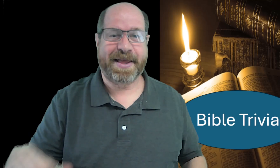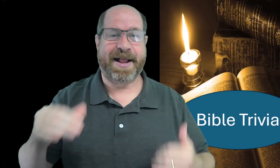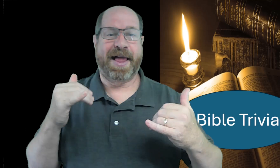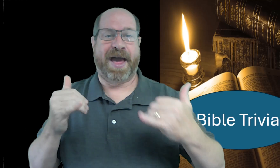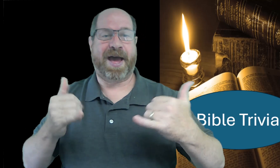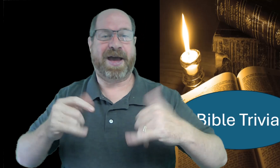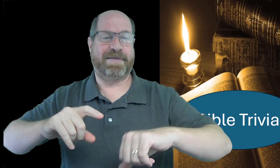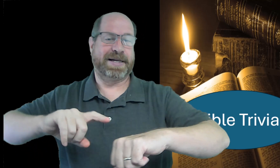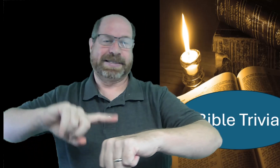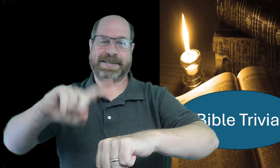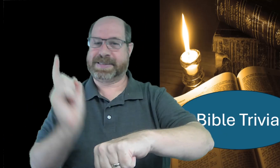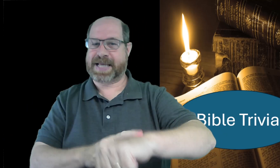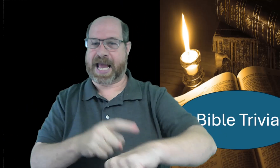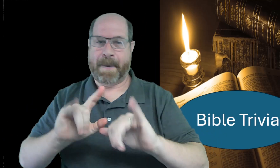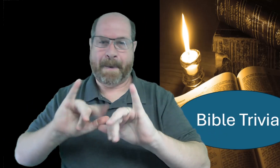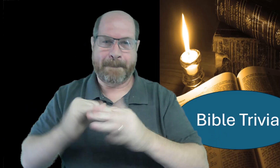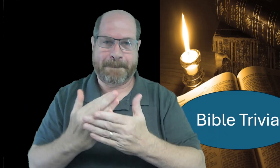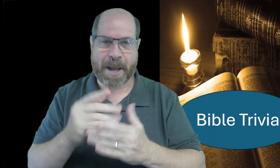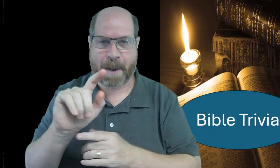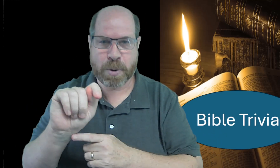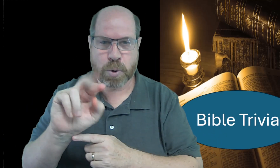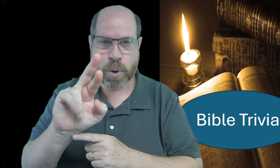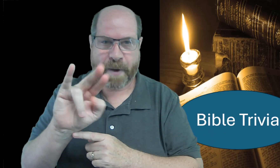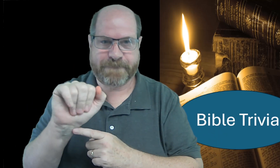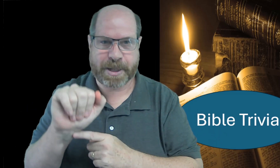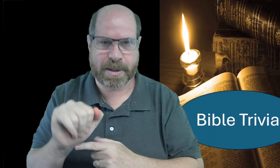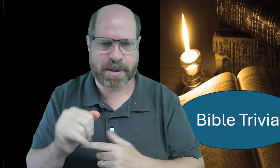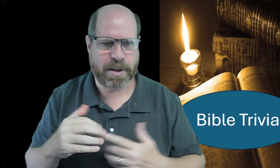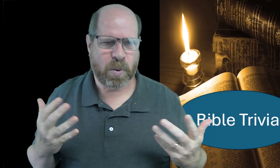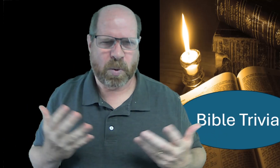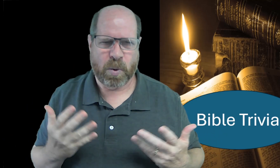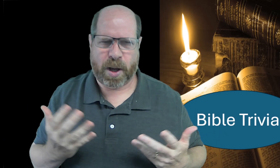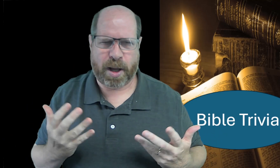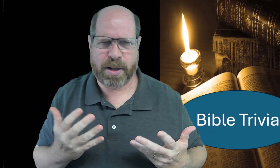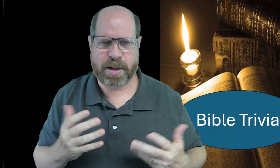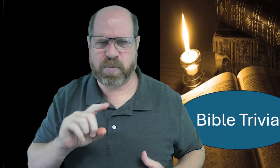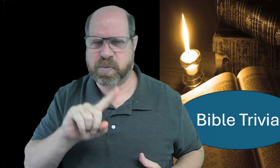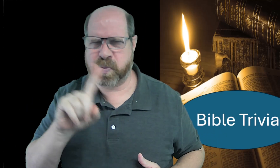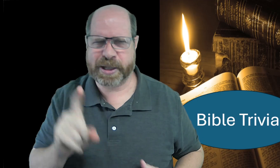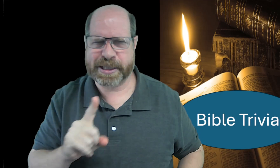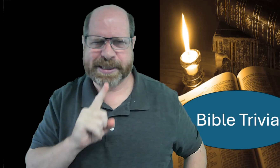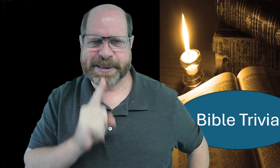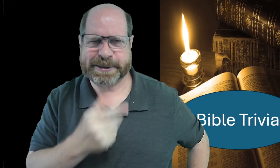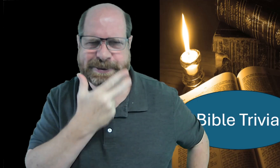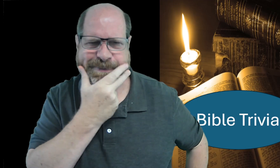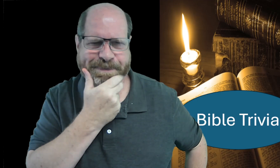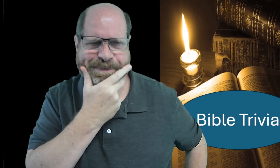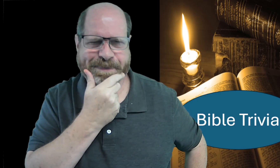so now it's time for bible trivia what's our question today